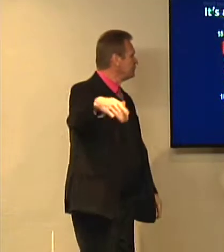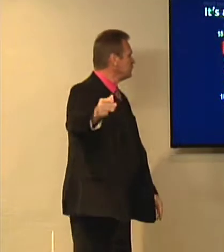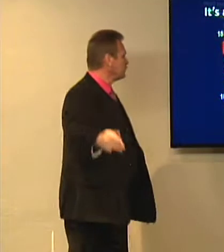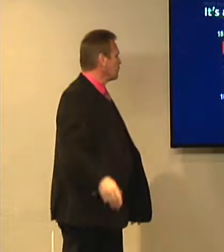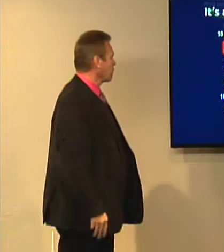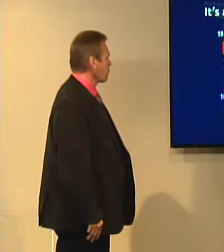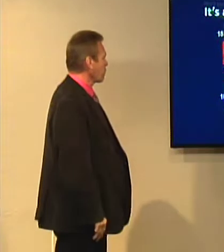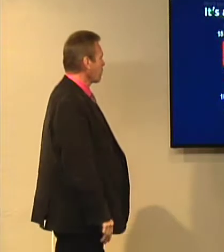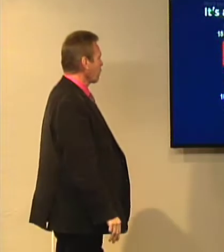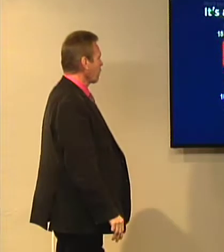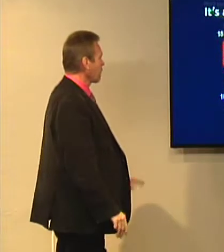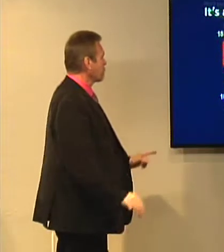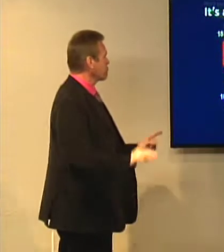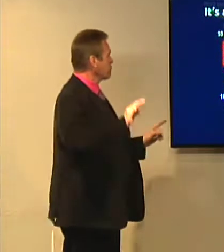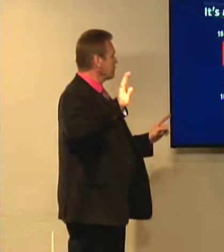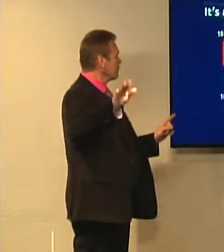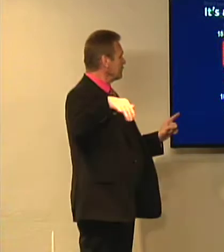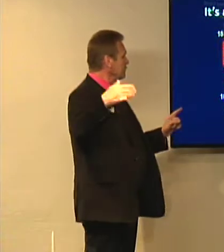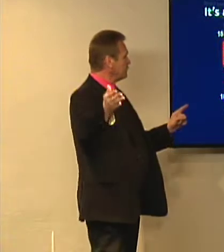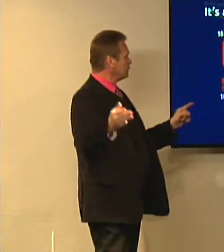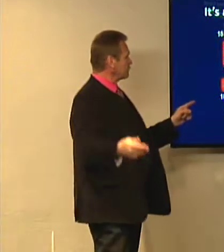clarifying the gospel a little more in depth.